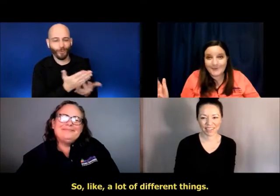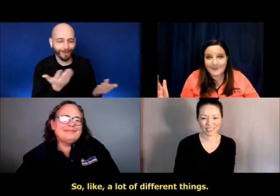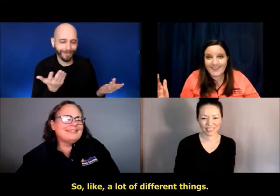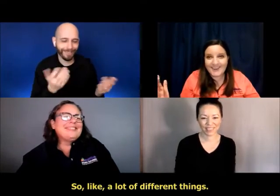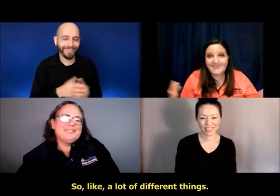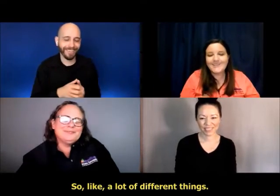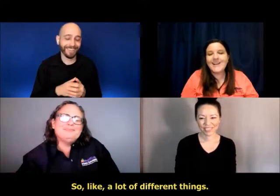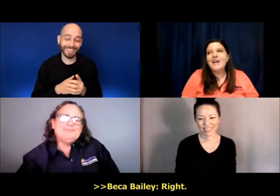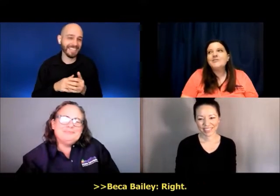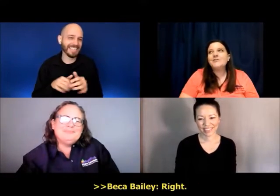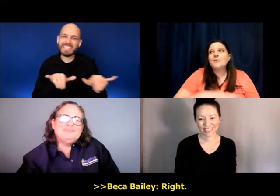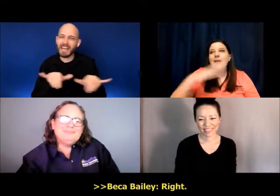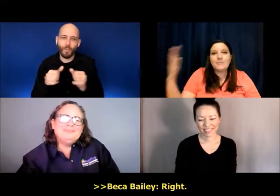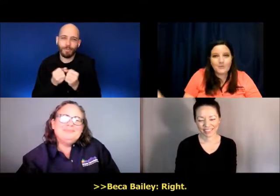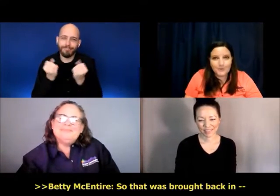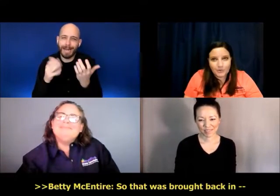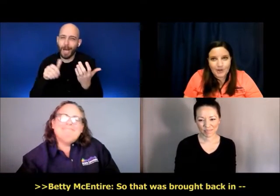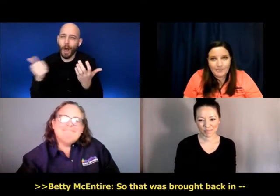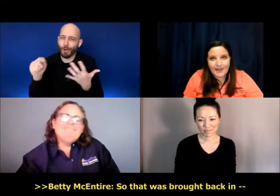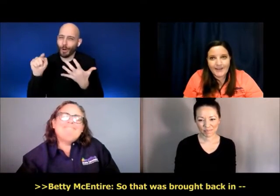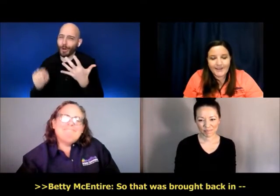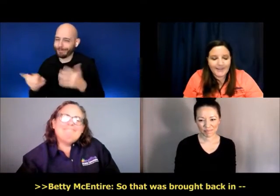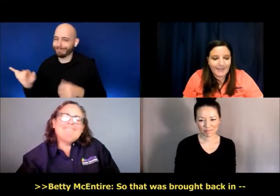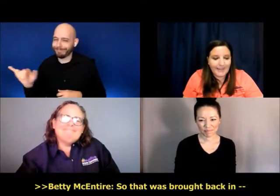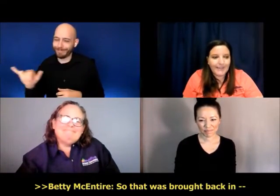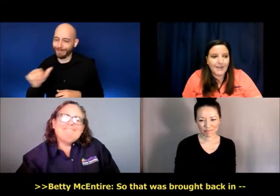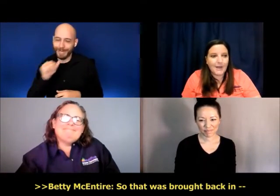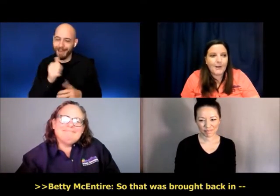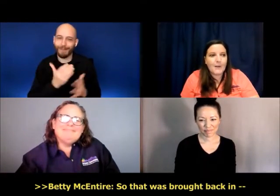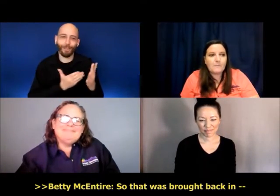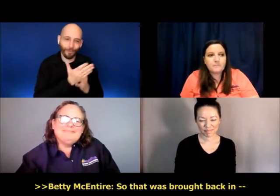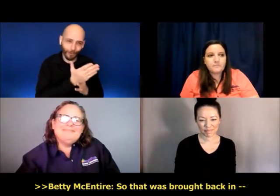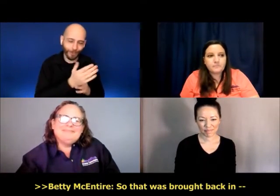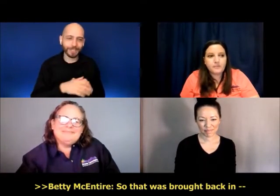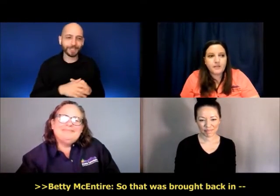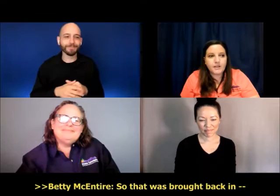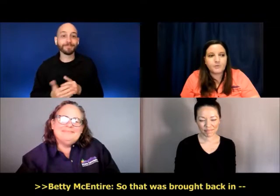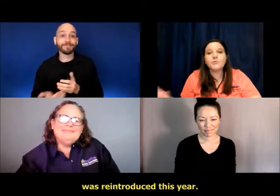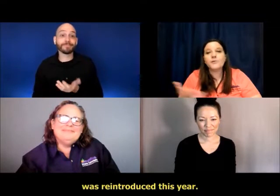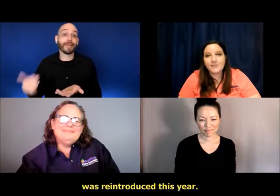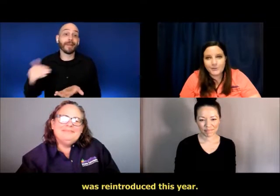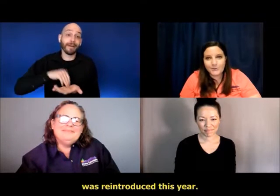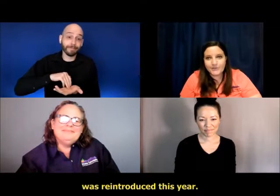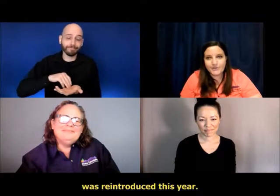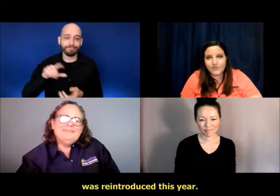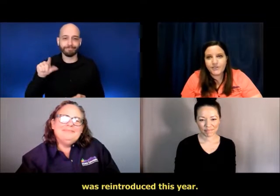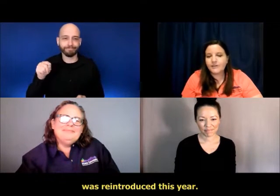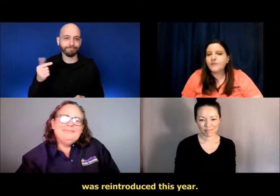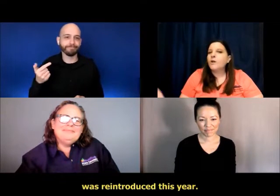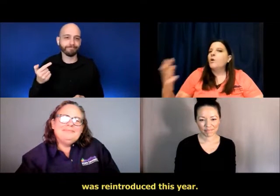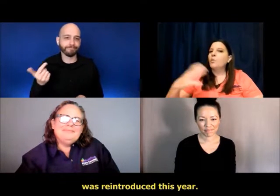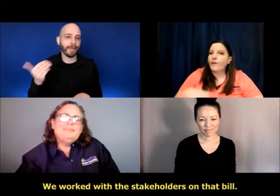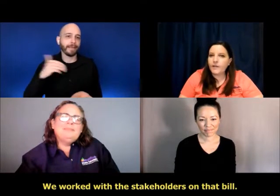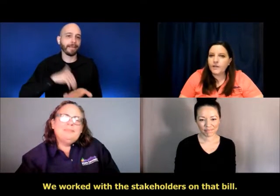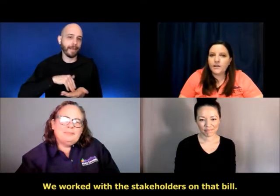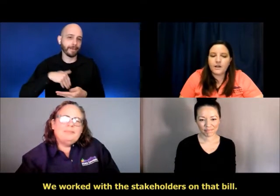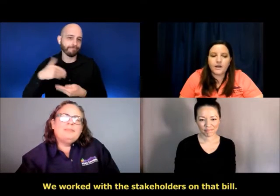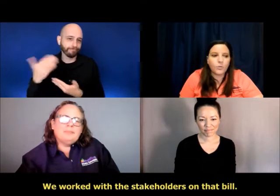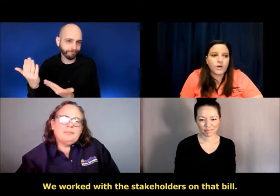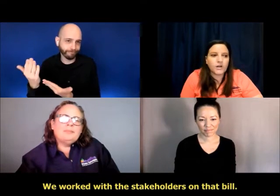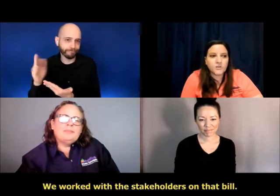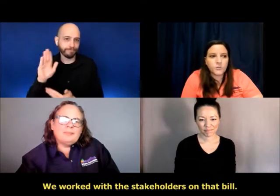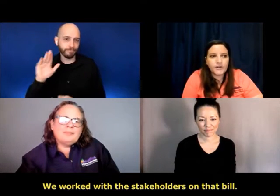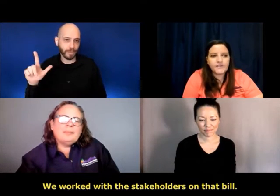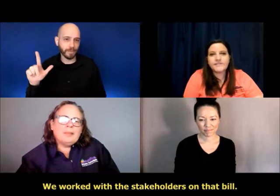lot of different things. Right. that bill was brought back in, um, uh, was reintroduced this year. We,